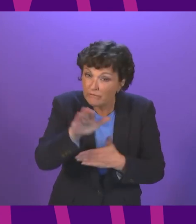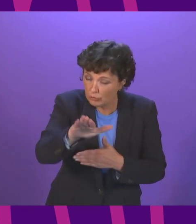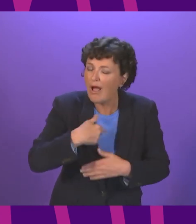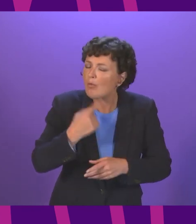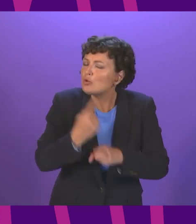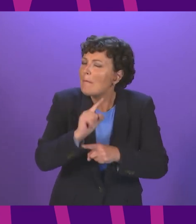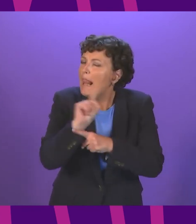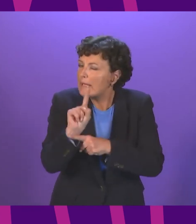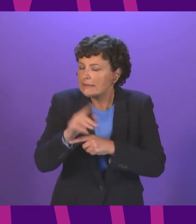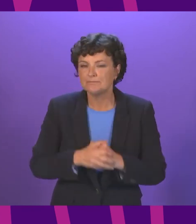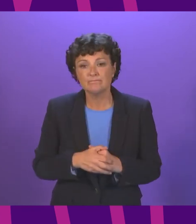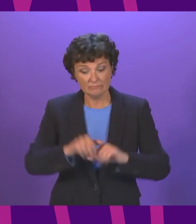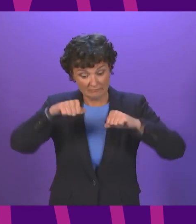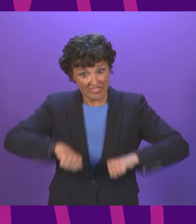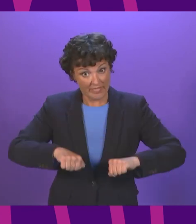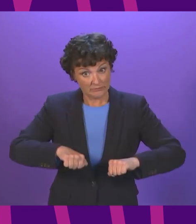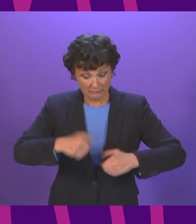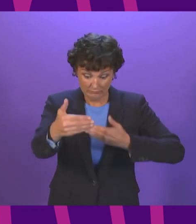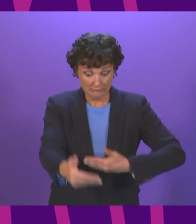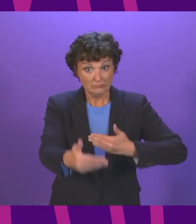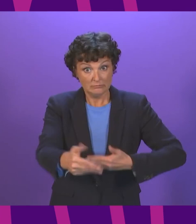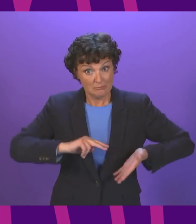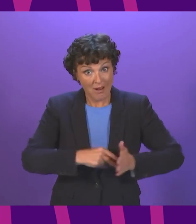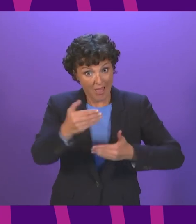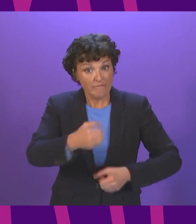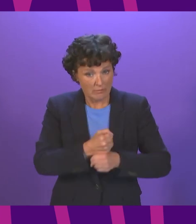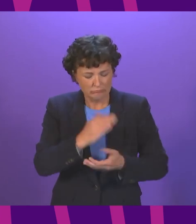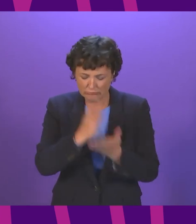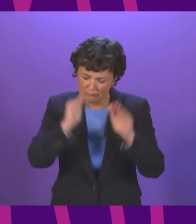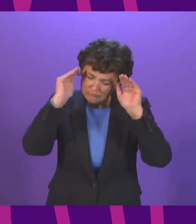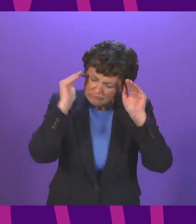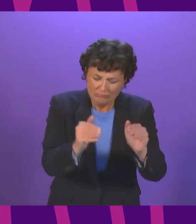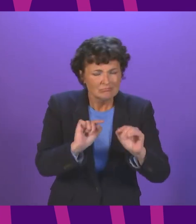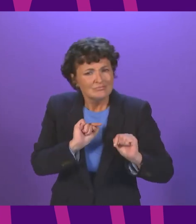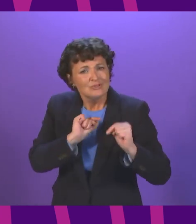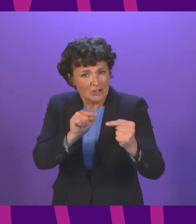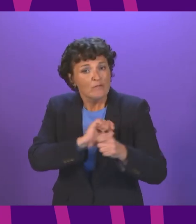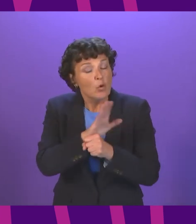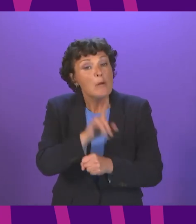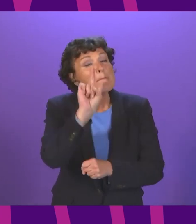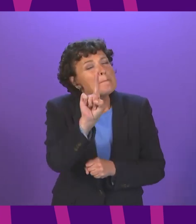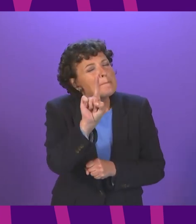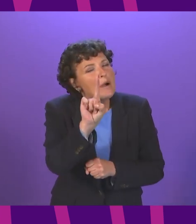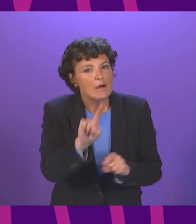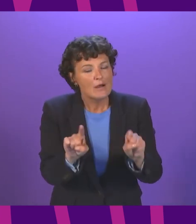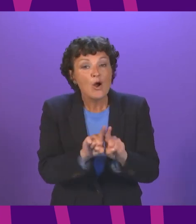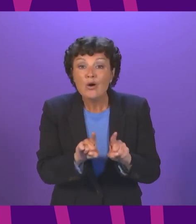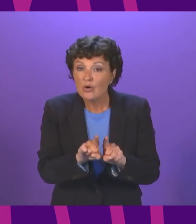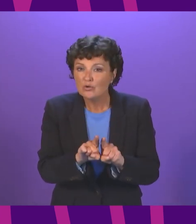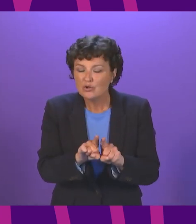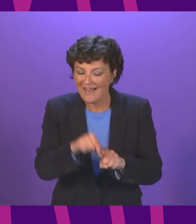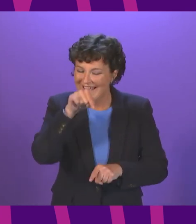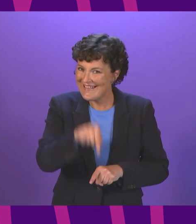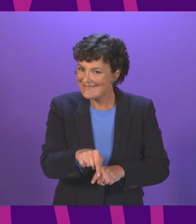programme for government is focused on the immediate challenges of COVID recovery but it's also about setting the